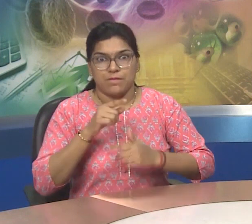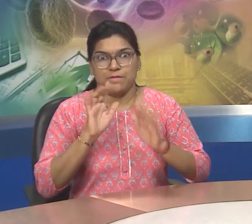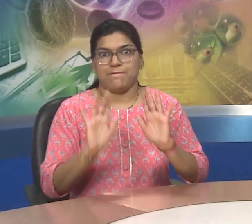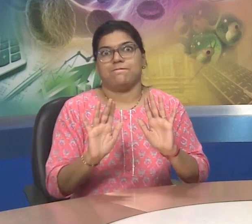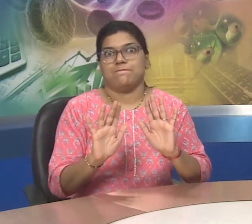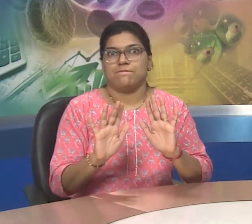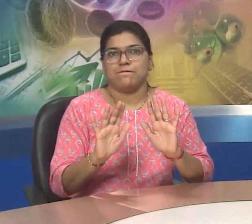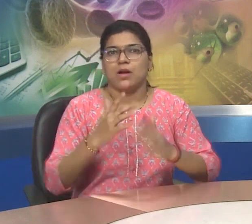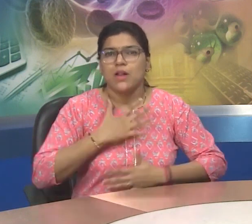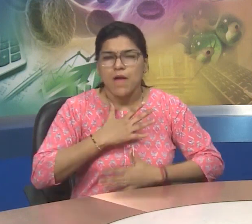joining